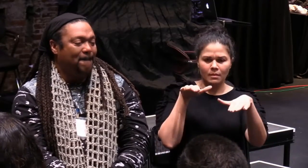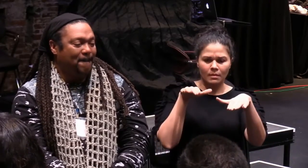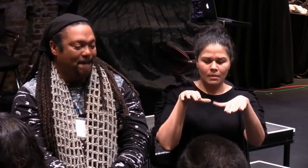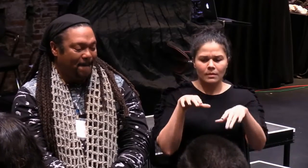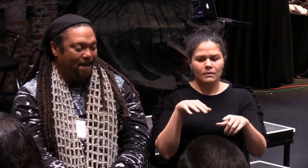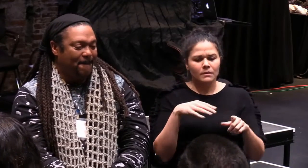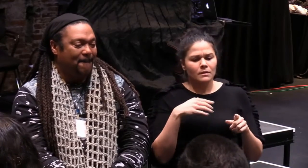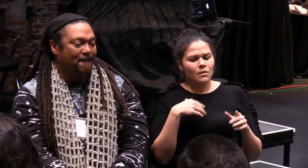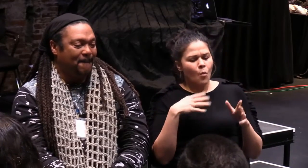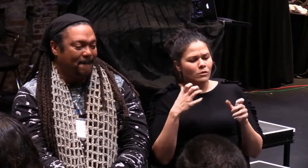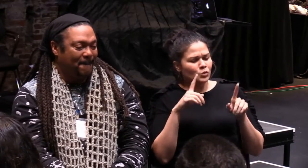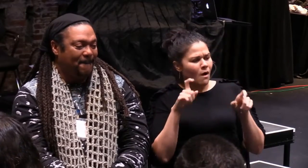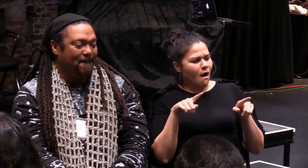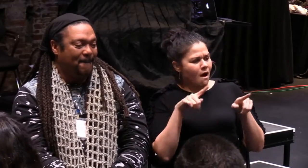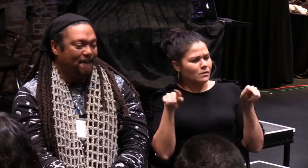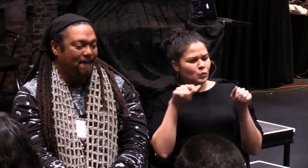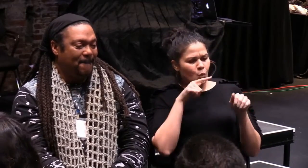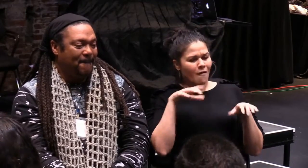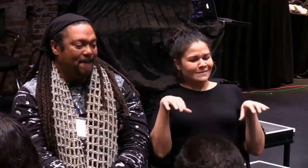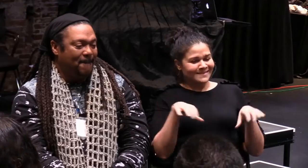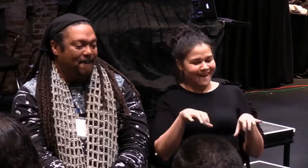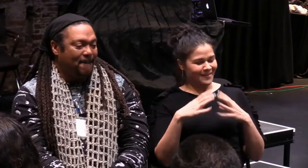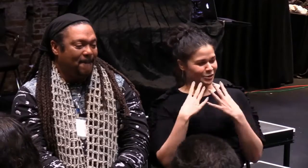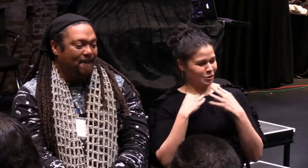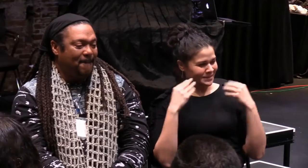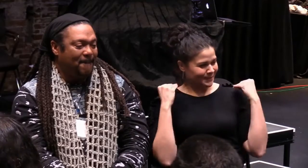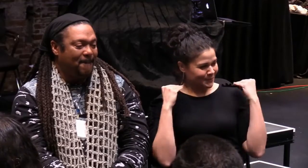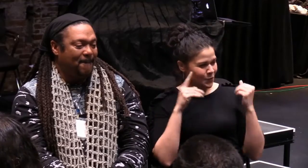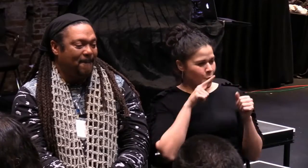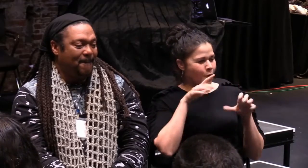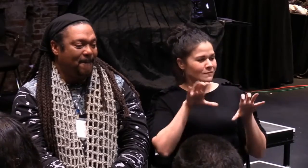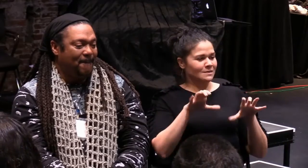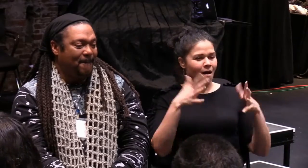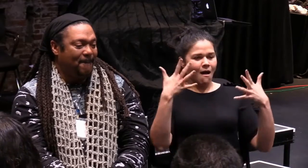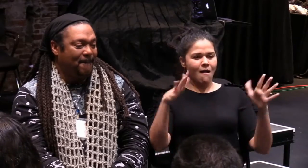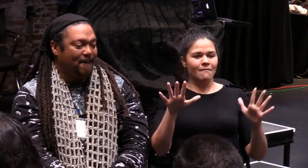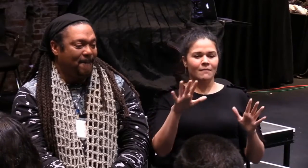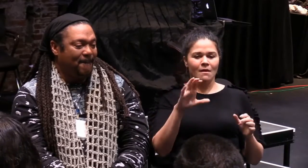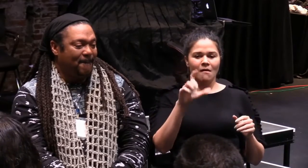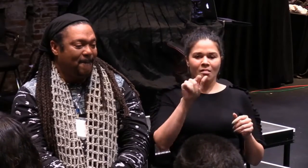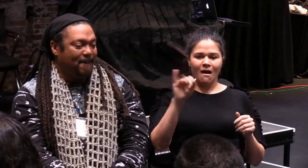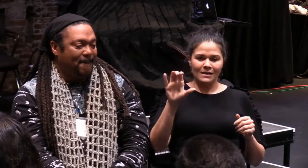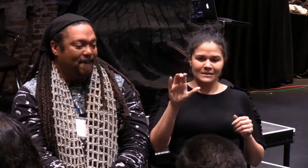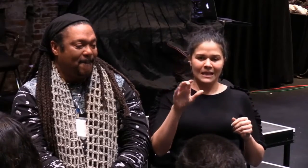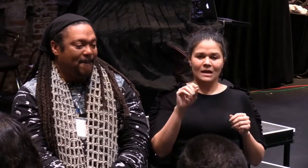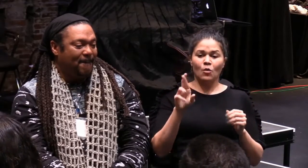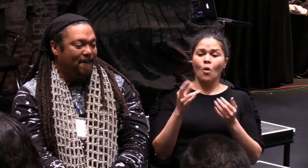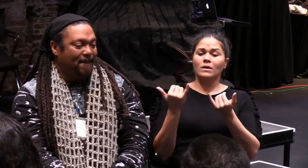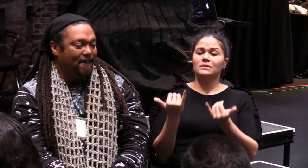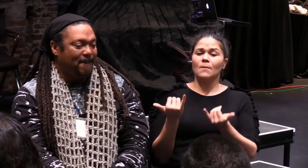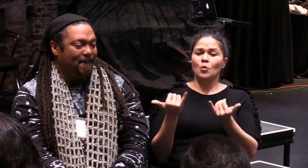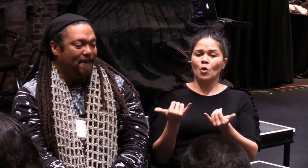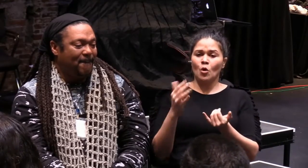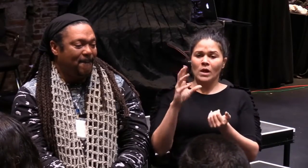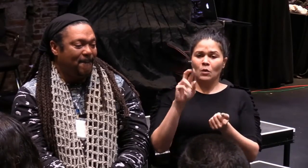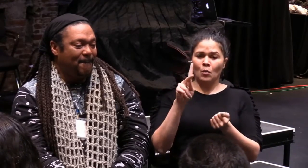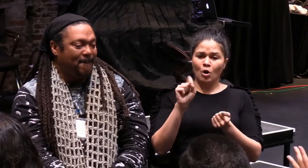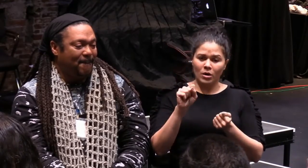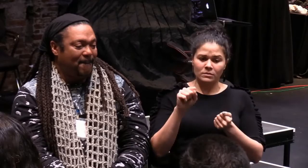a desire to help. But that help is a double-edged sword. And so